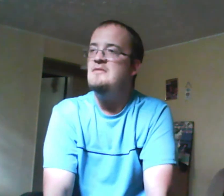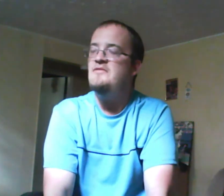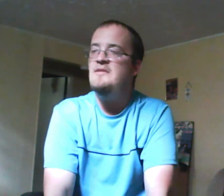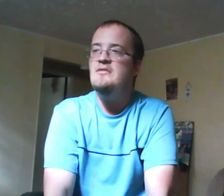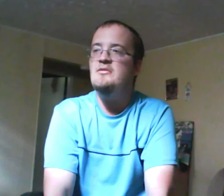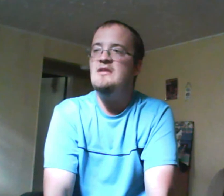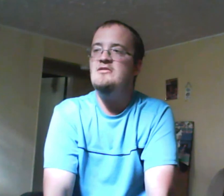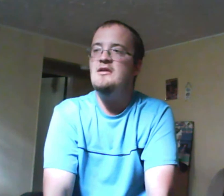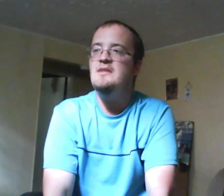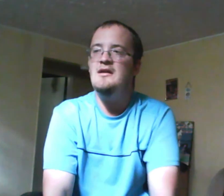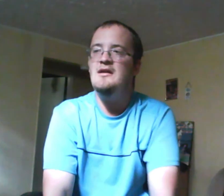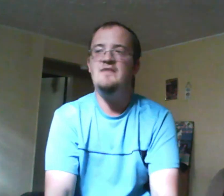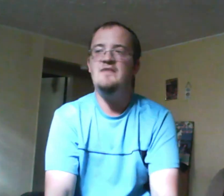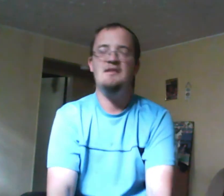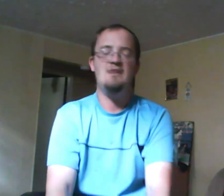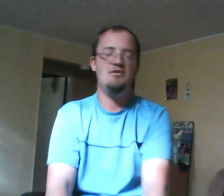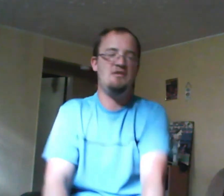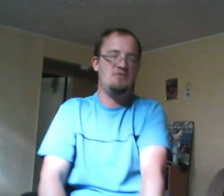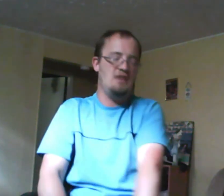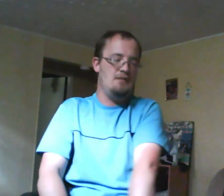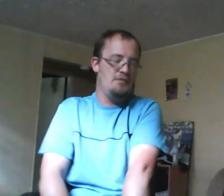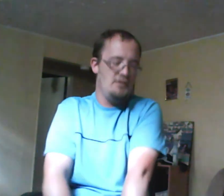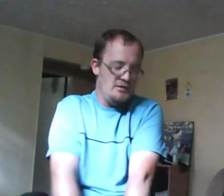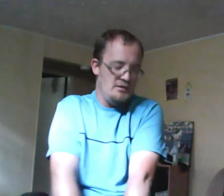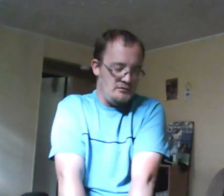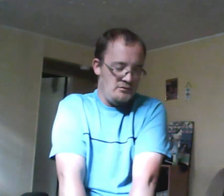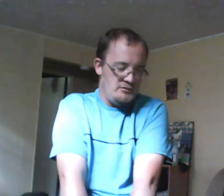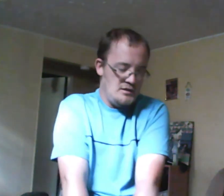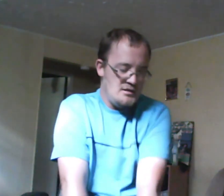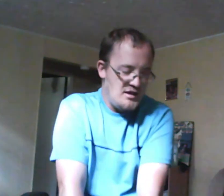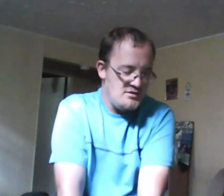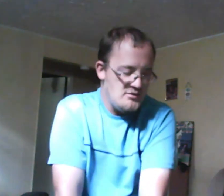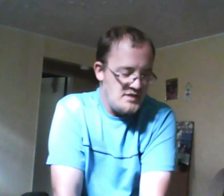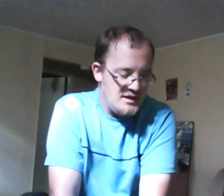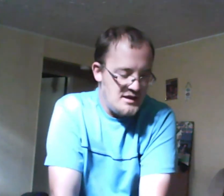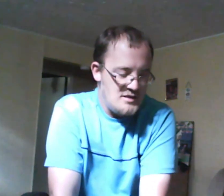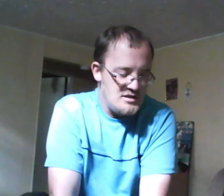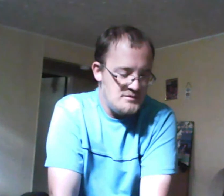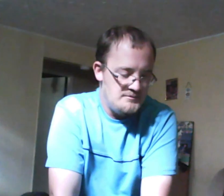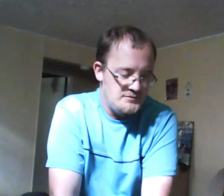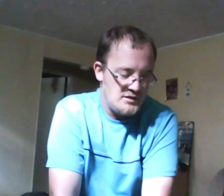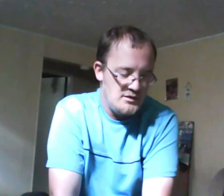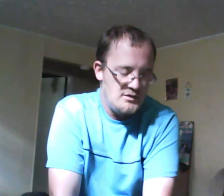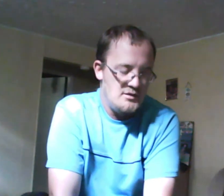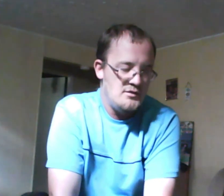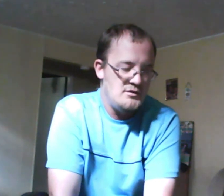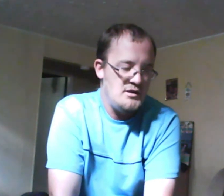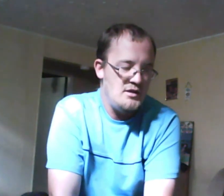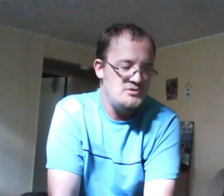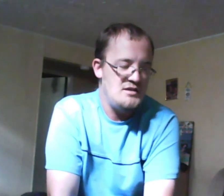gets targeted by Hunter thank God Miles saves the day and then Maya's okay and then you know she is part of a